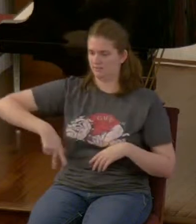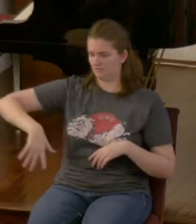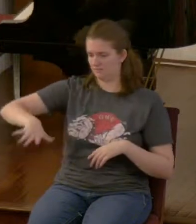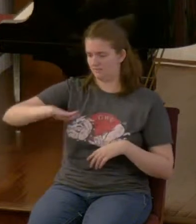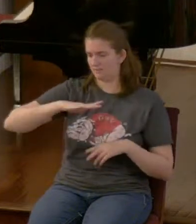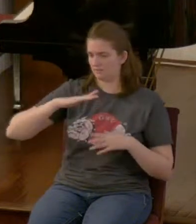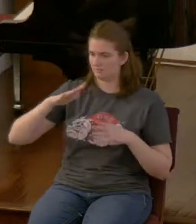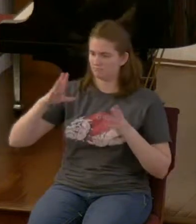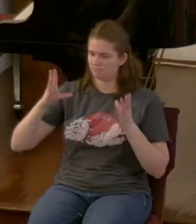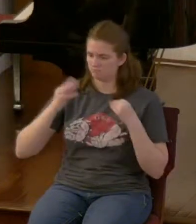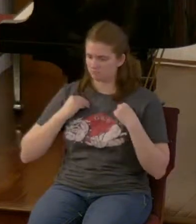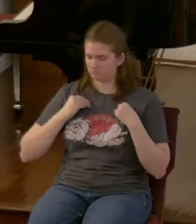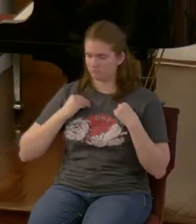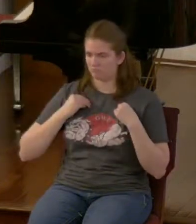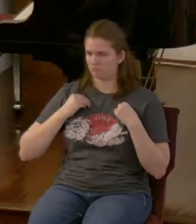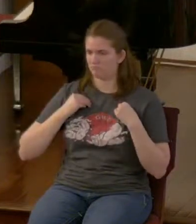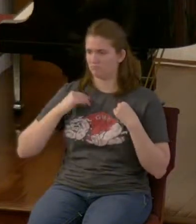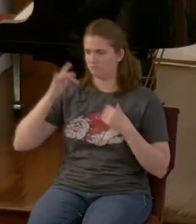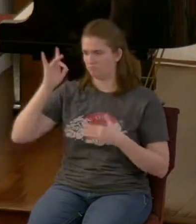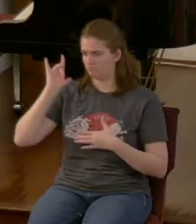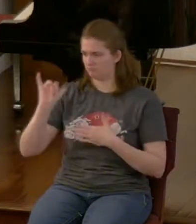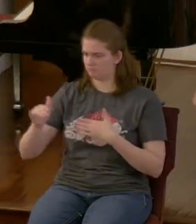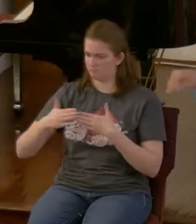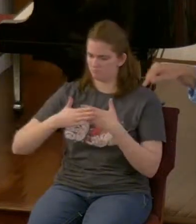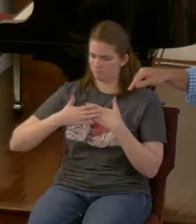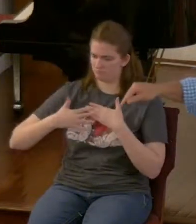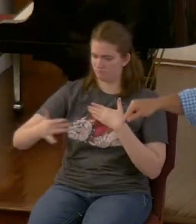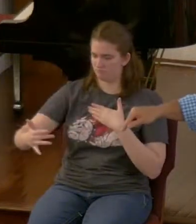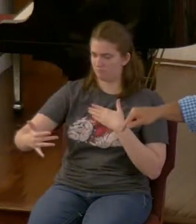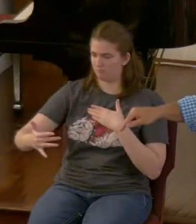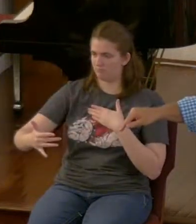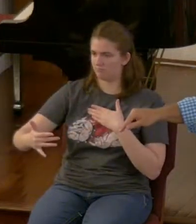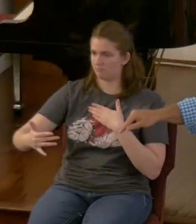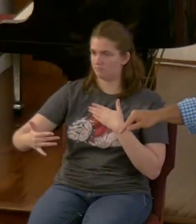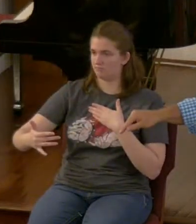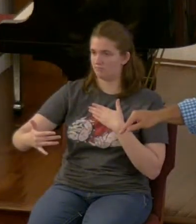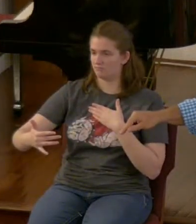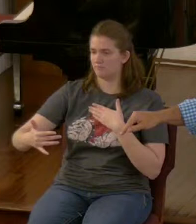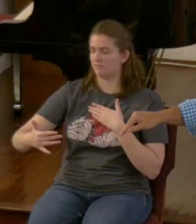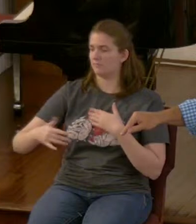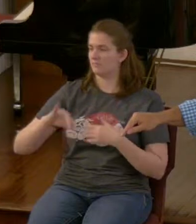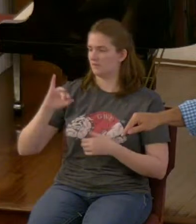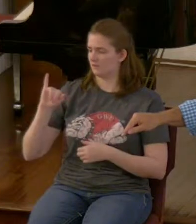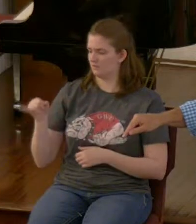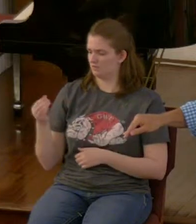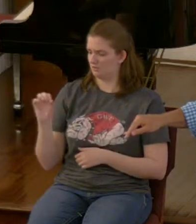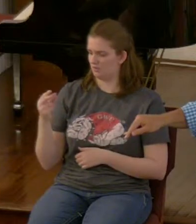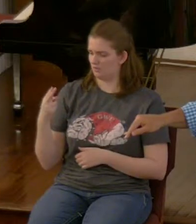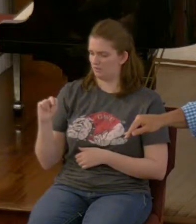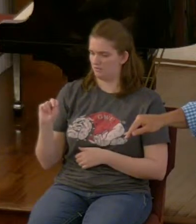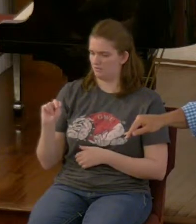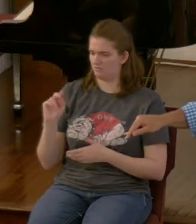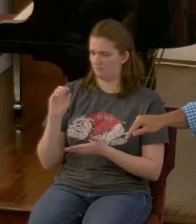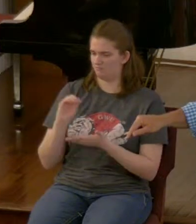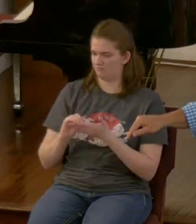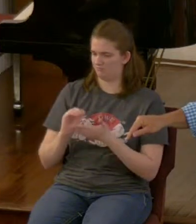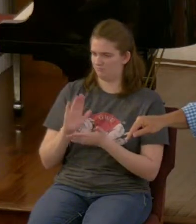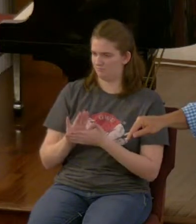for all ages to come and then John writes almost the exact same words in revelation